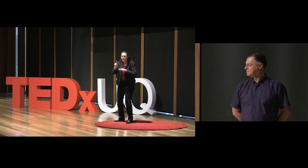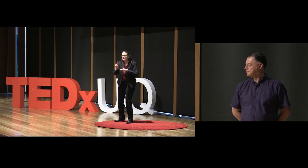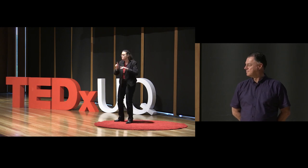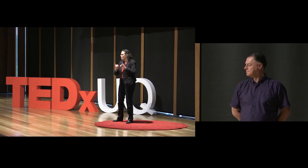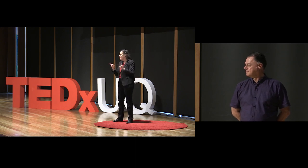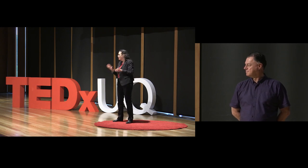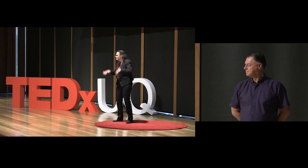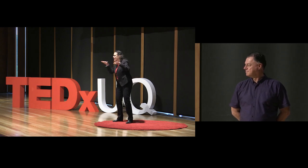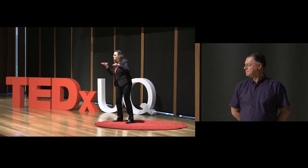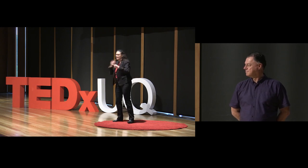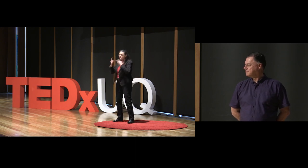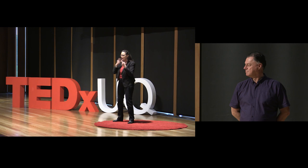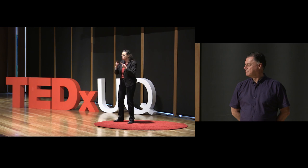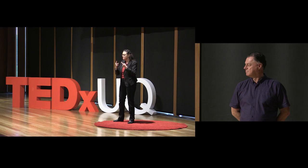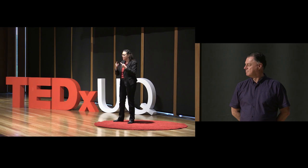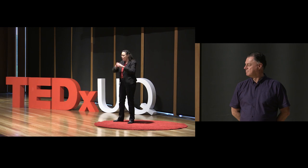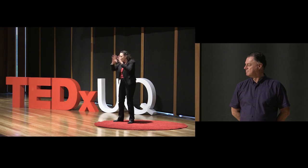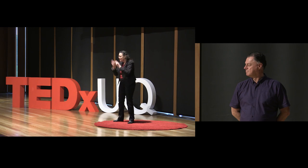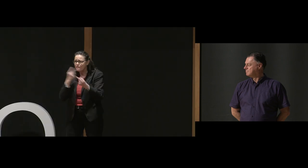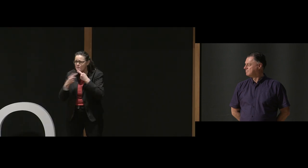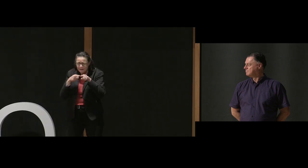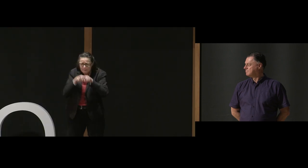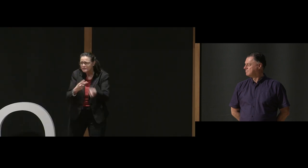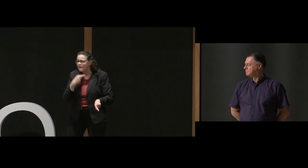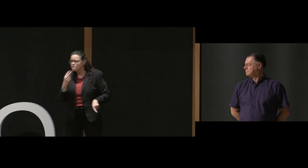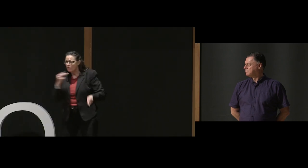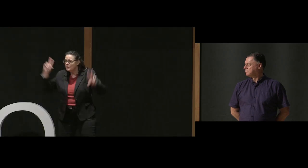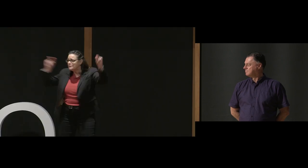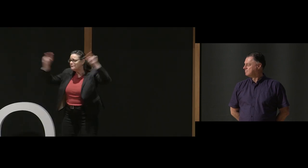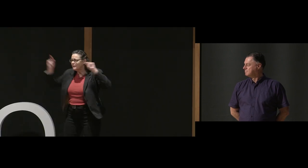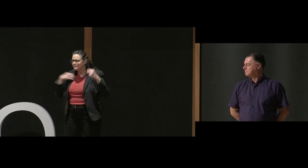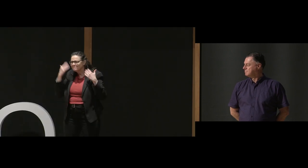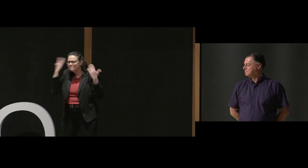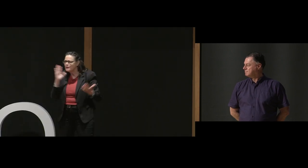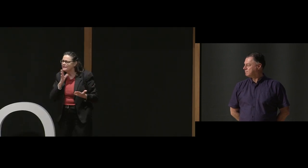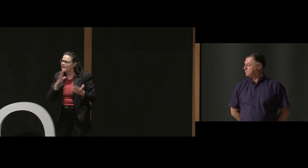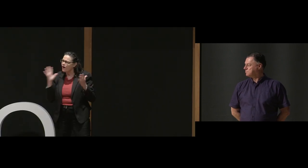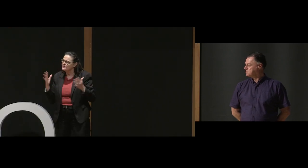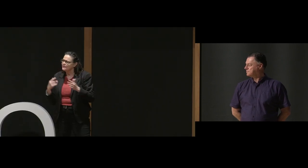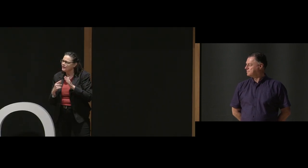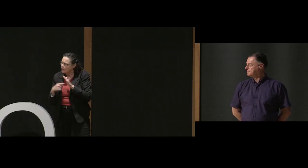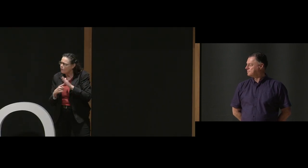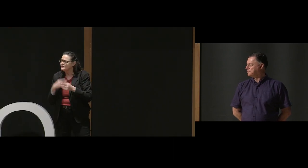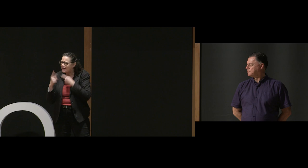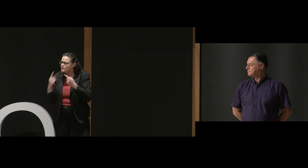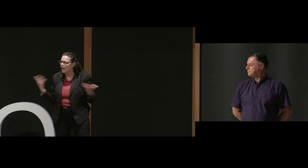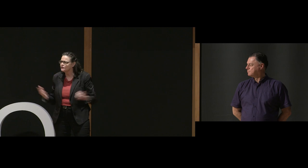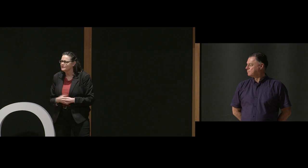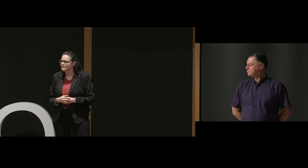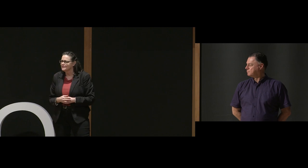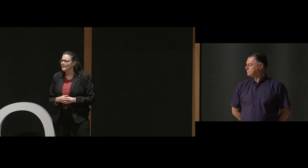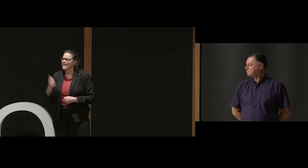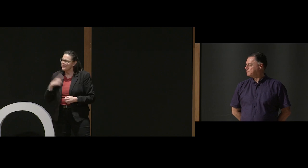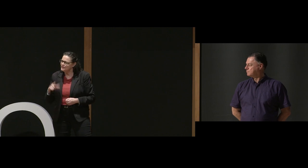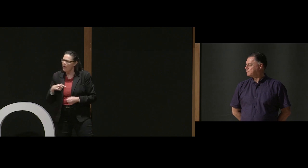Emergency information, evacuation, information about possible floods, all of it relies on spoken English or public